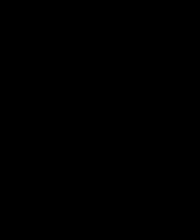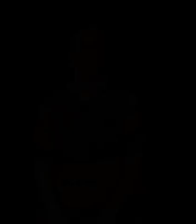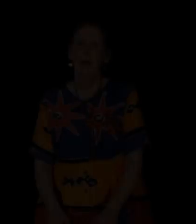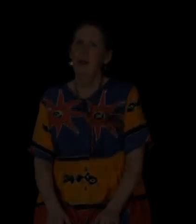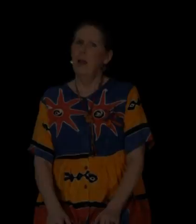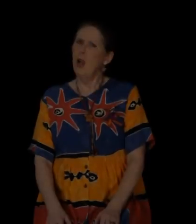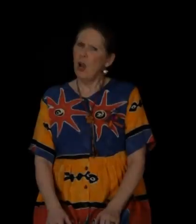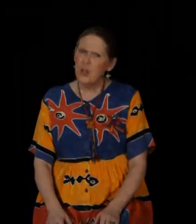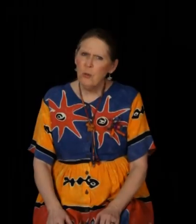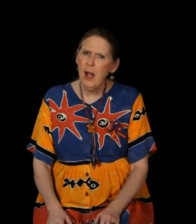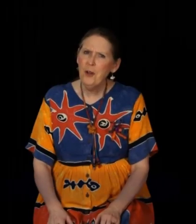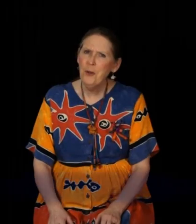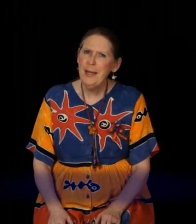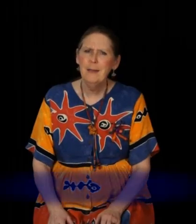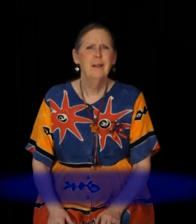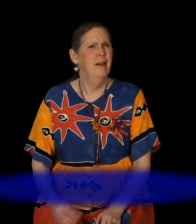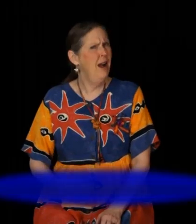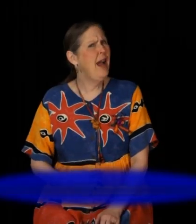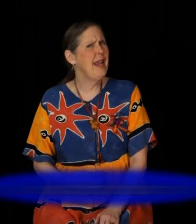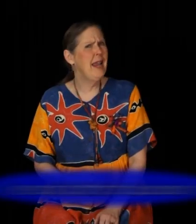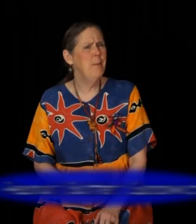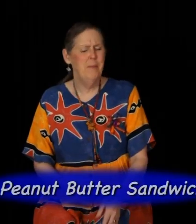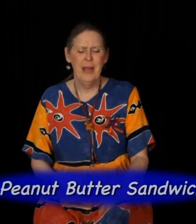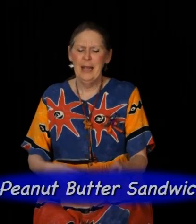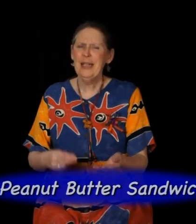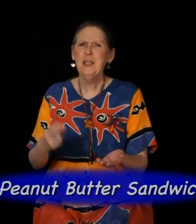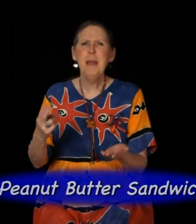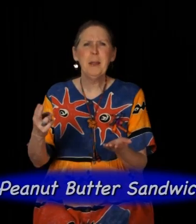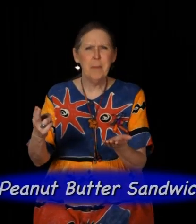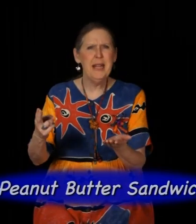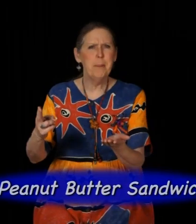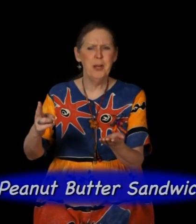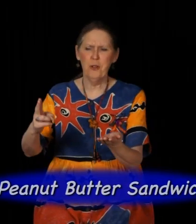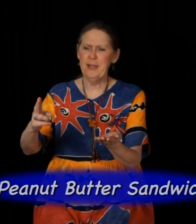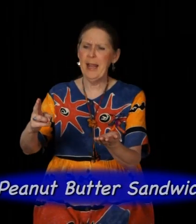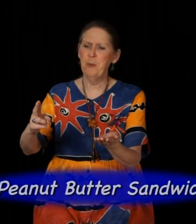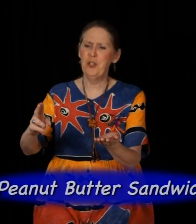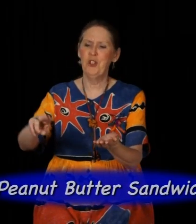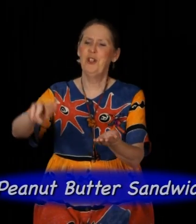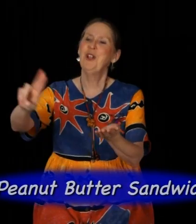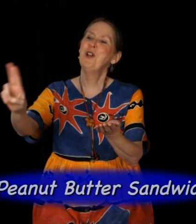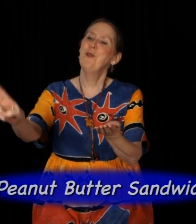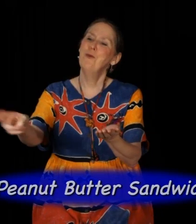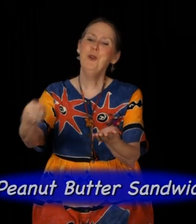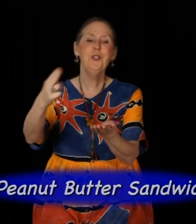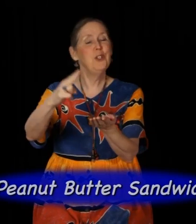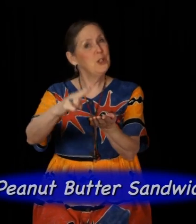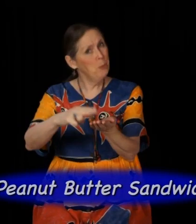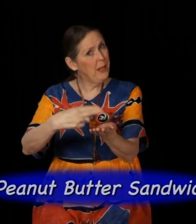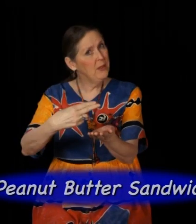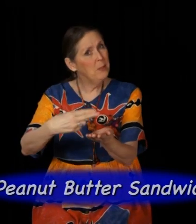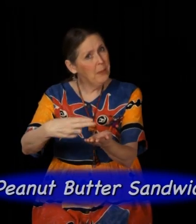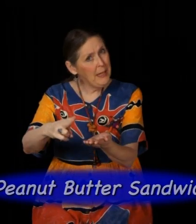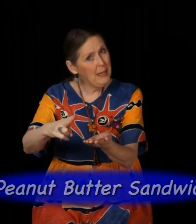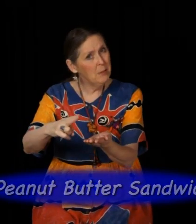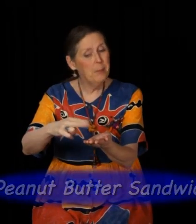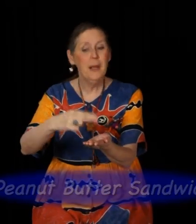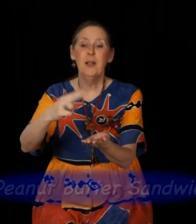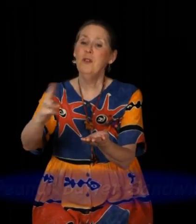Are you hungry? I am. Let's make a peanut butter sandwich. First you spread the peanut butter,